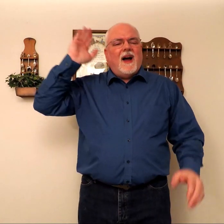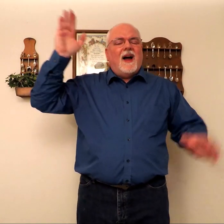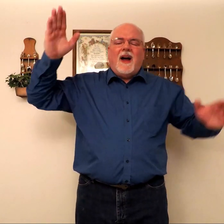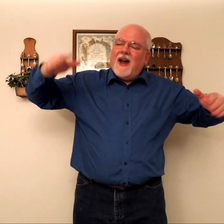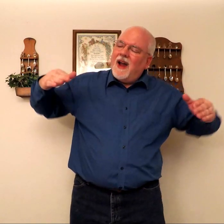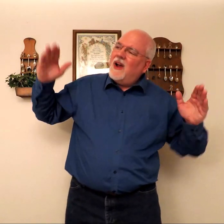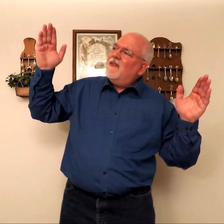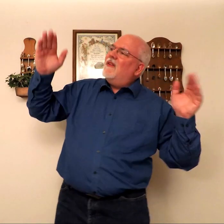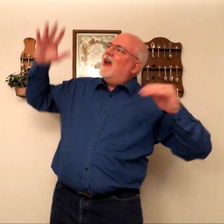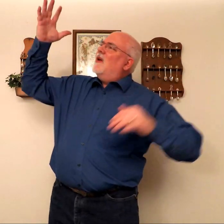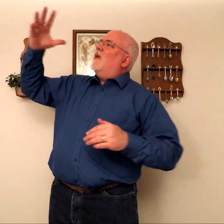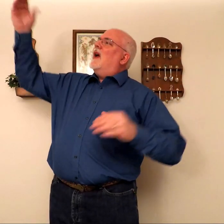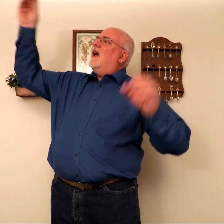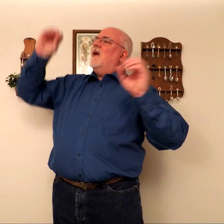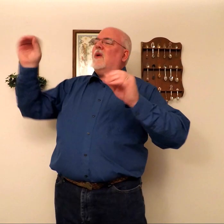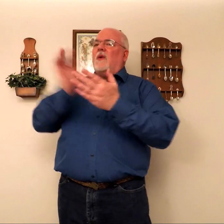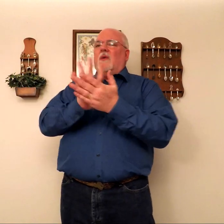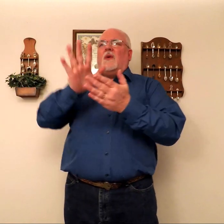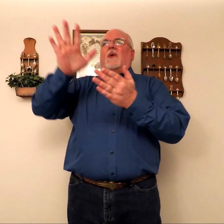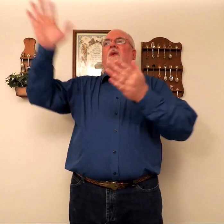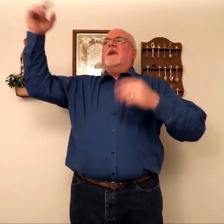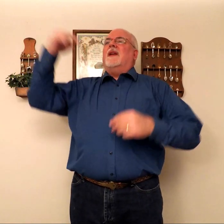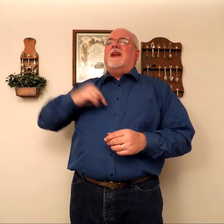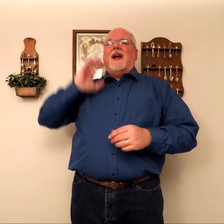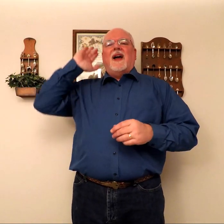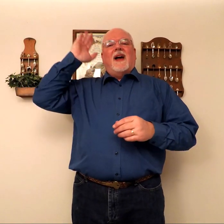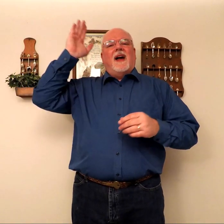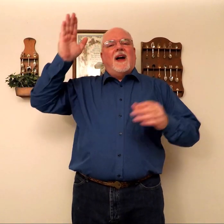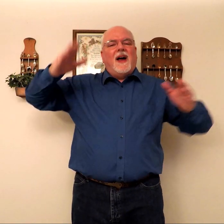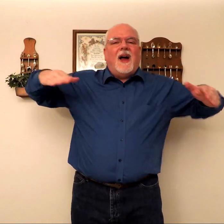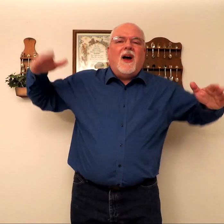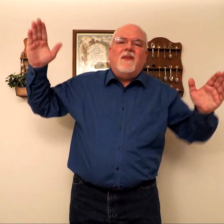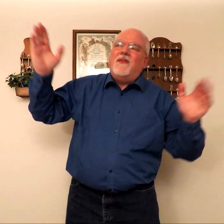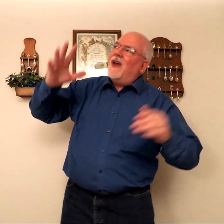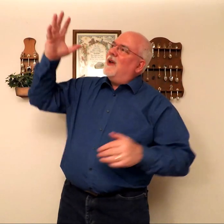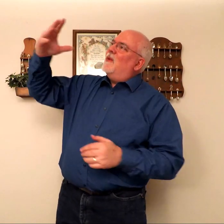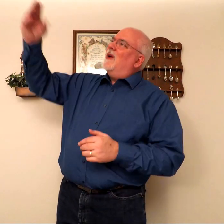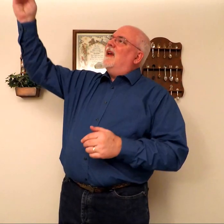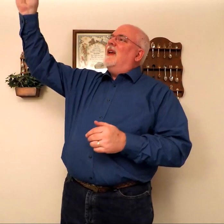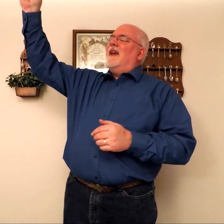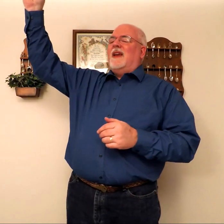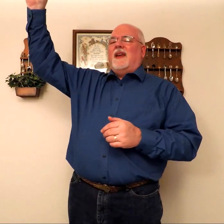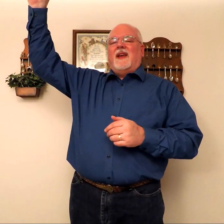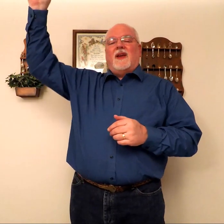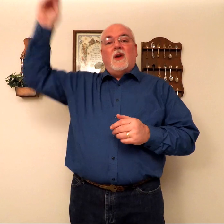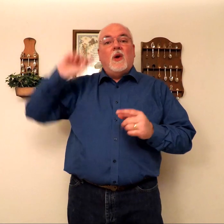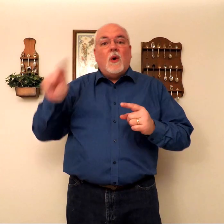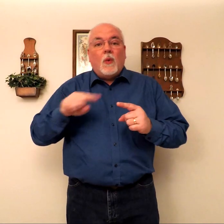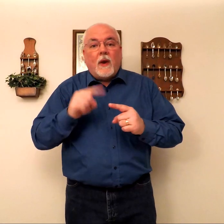I'll fly away, O glory, I'll fly away. When